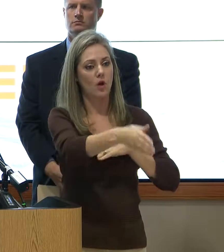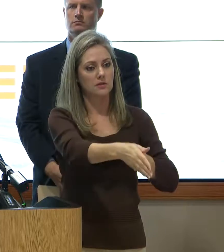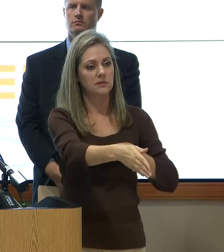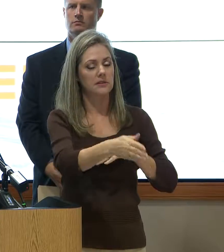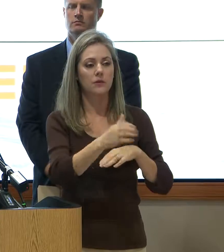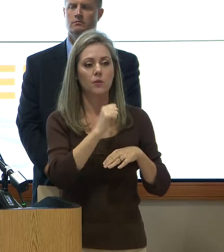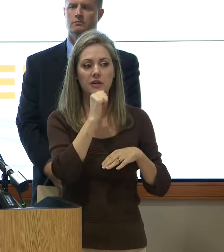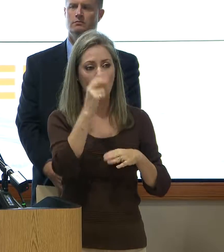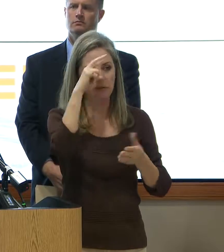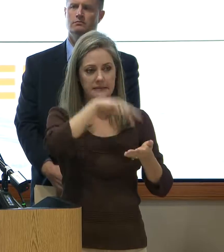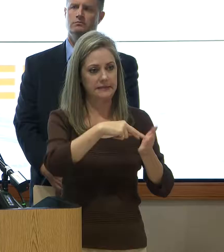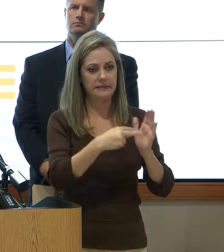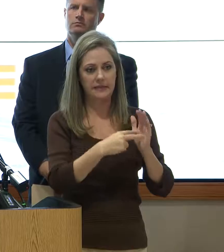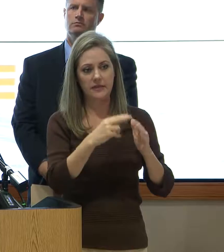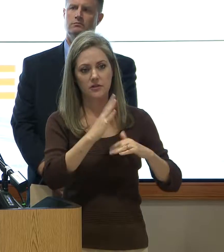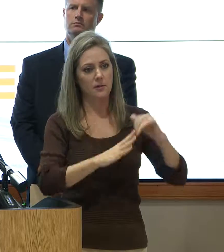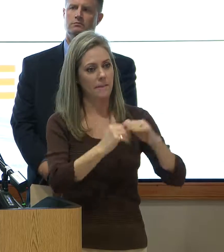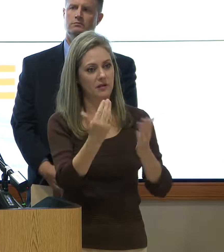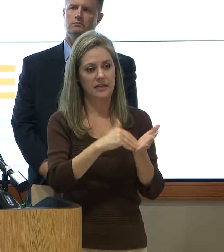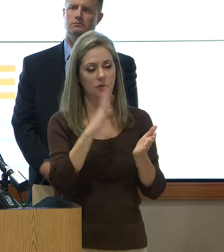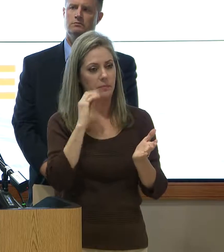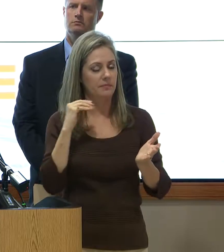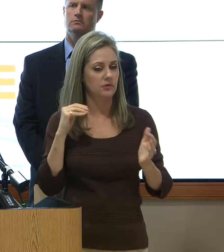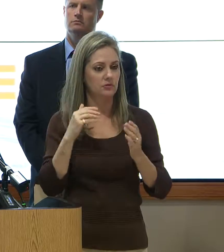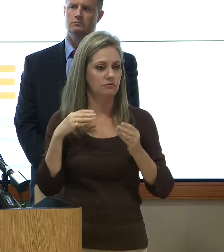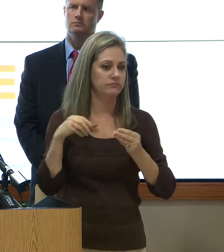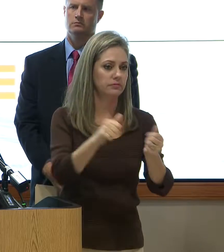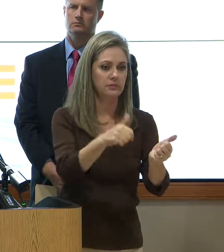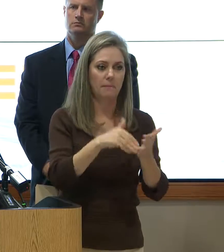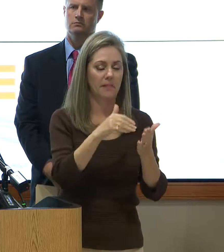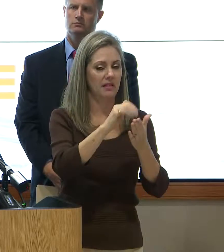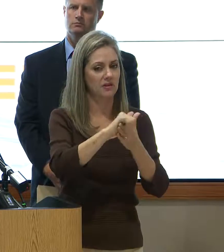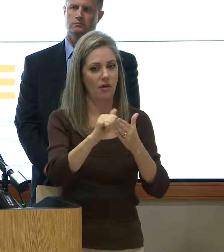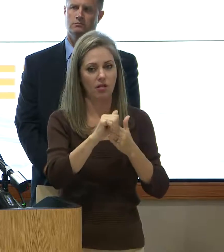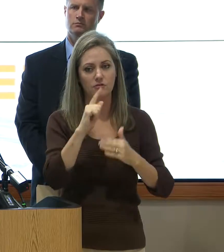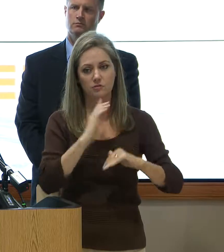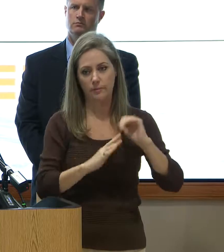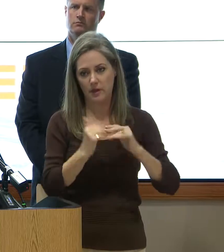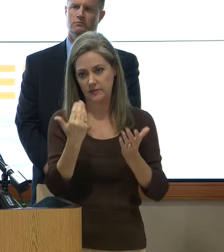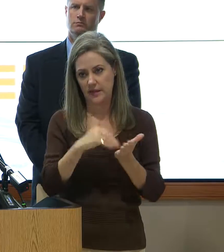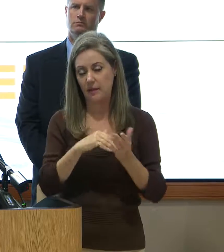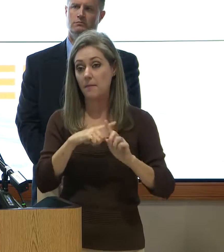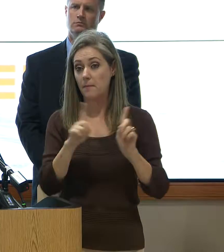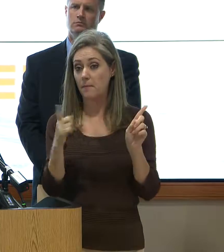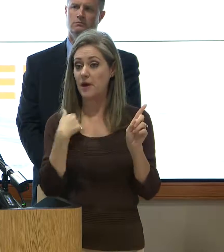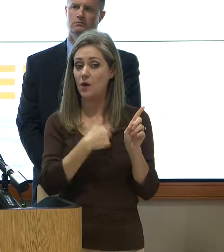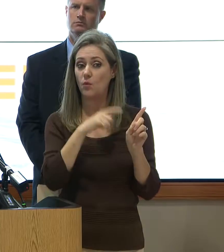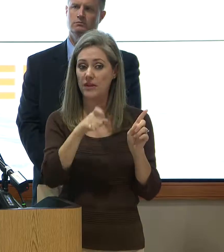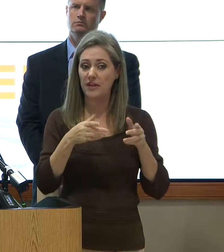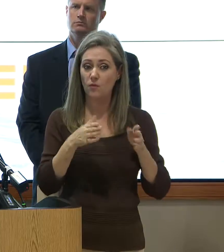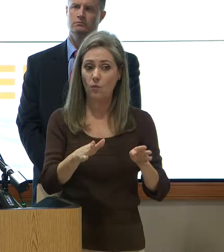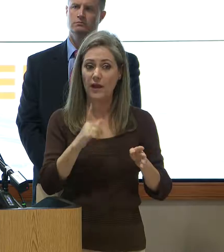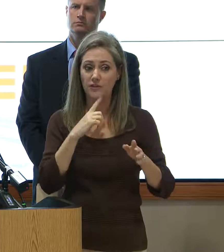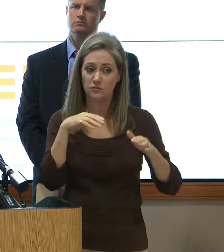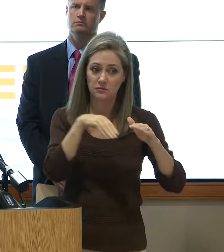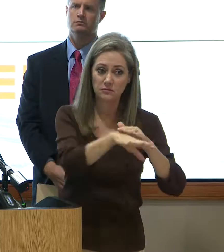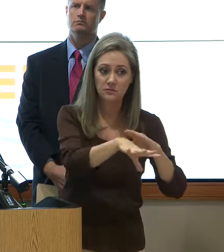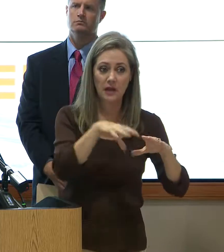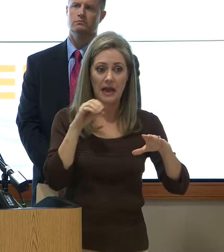road at this time. It would be millions of dollars to rebuild the road. But we do need a way to get things in and out of the neighborhood,